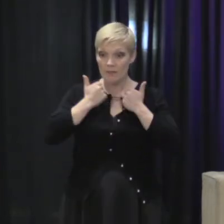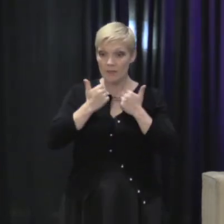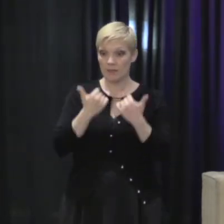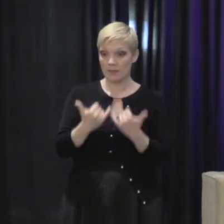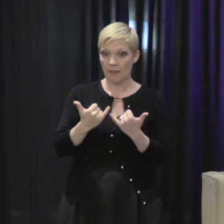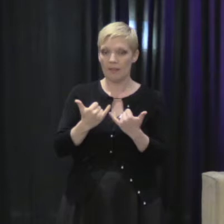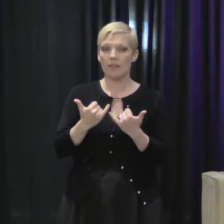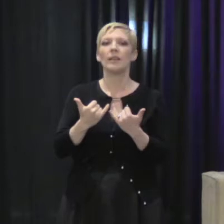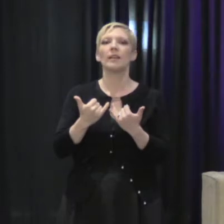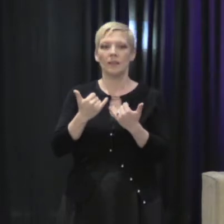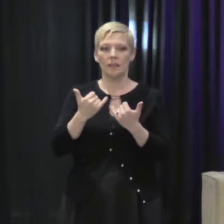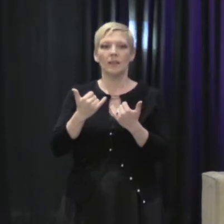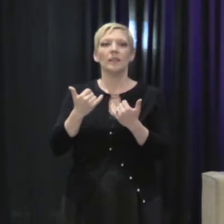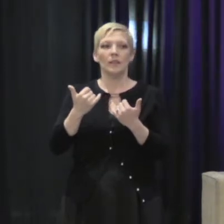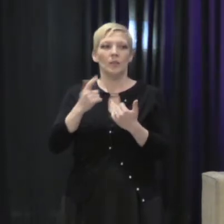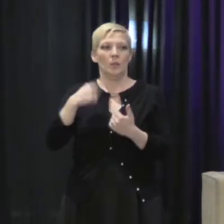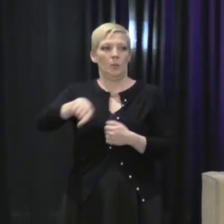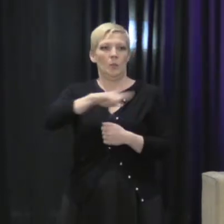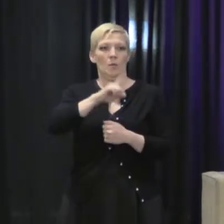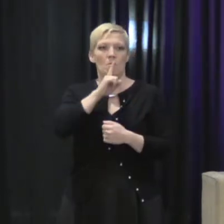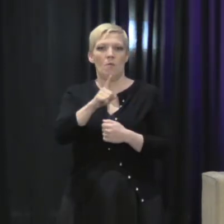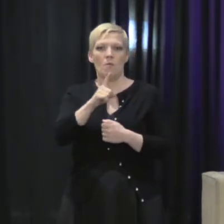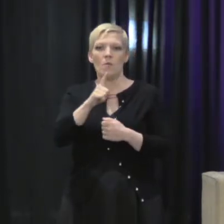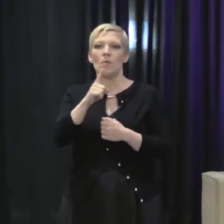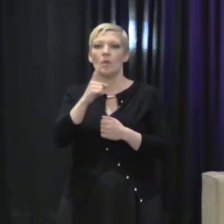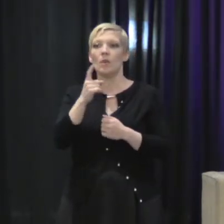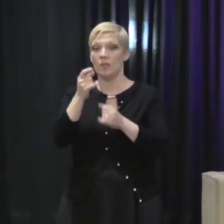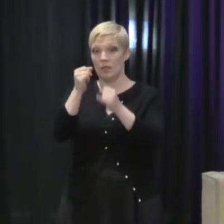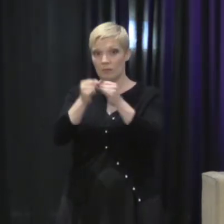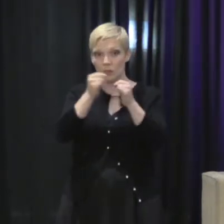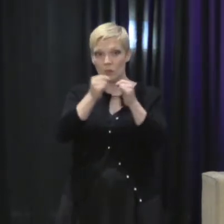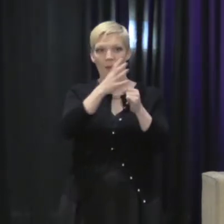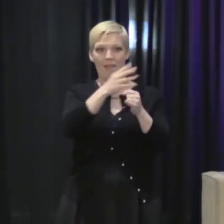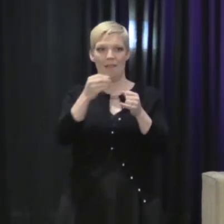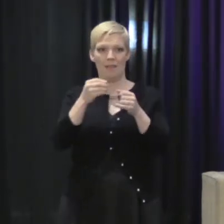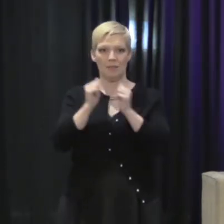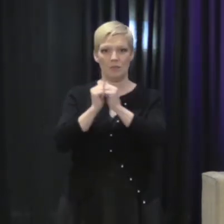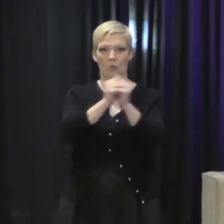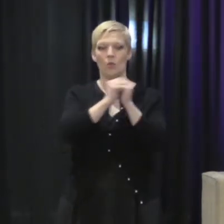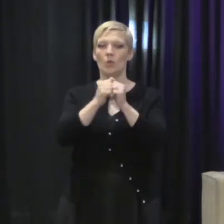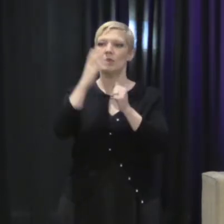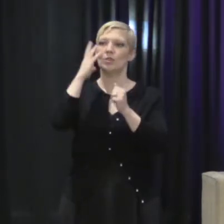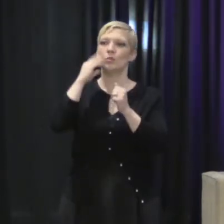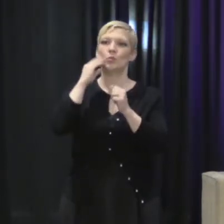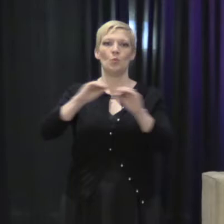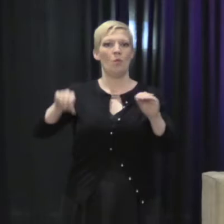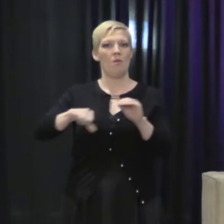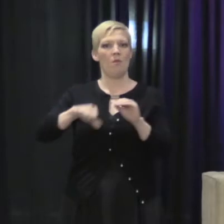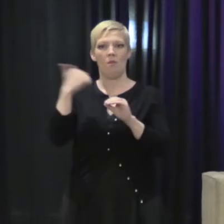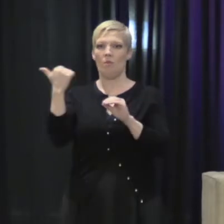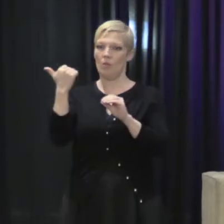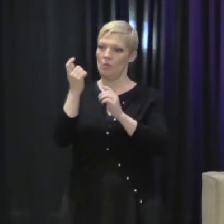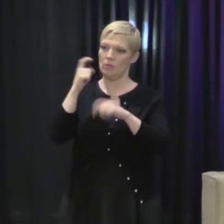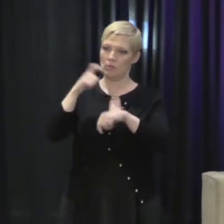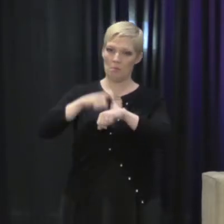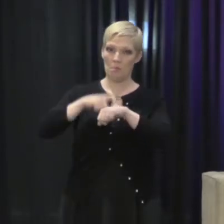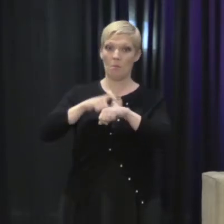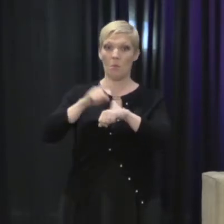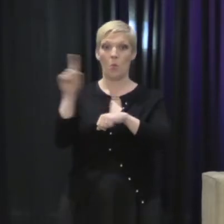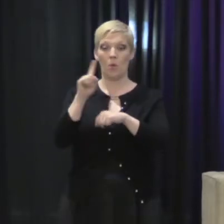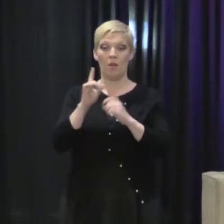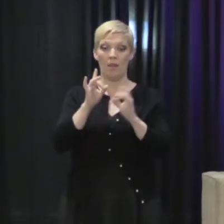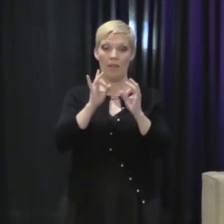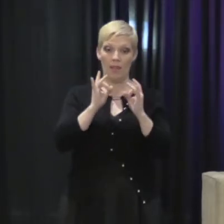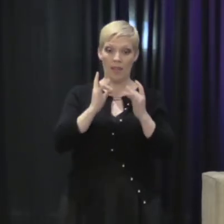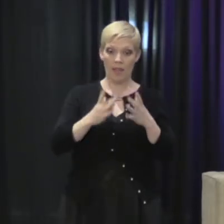both individually and collectively experiencing an unparalleled moment in our history when hate and fear are driving the federal